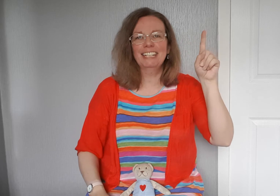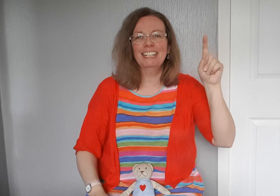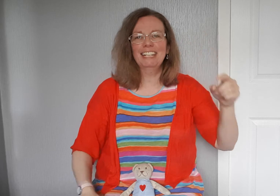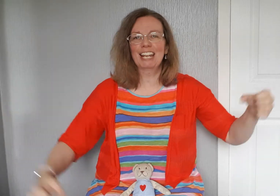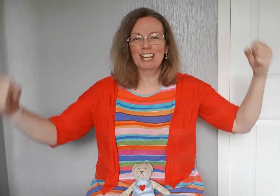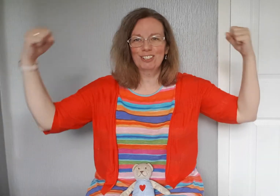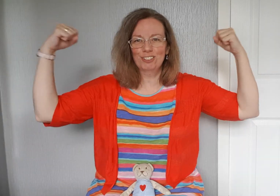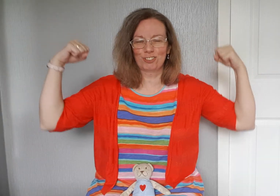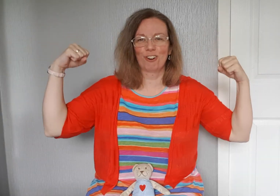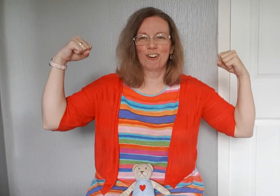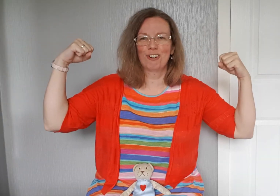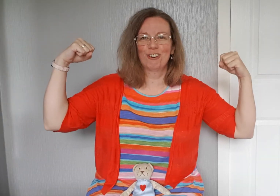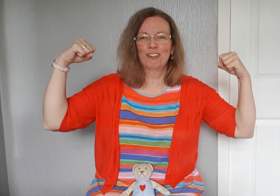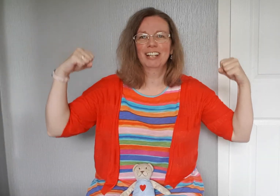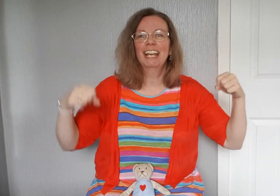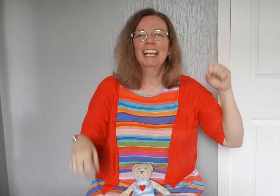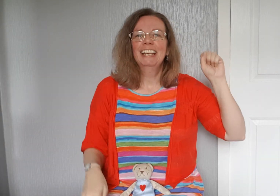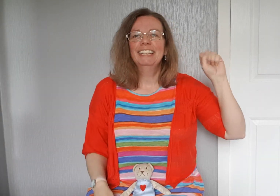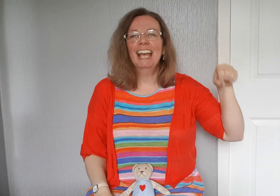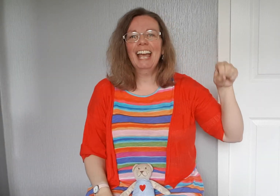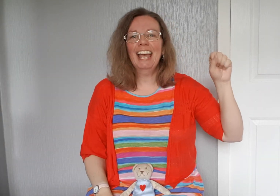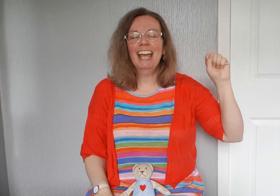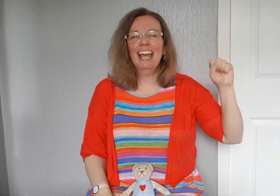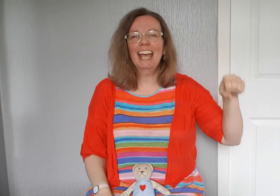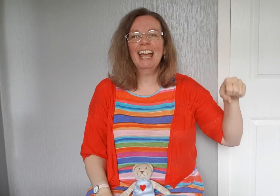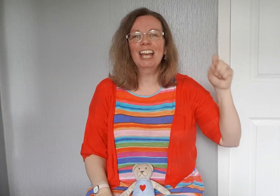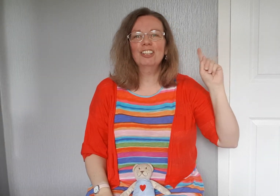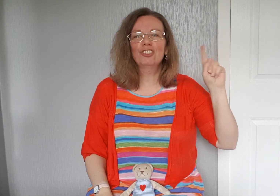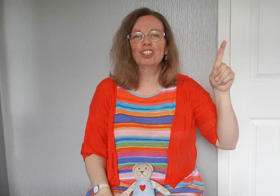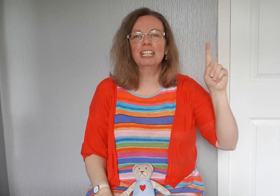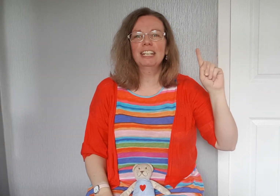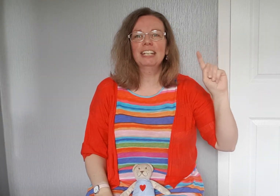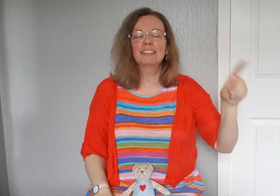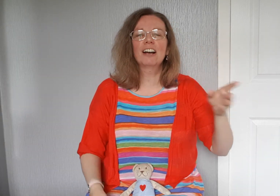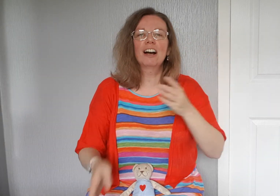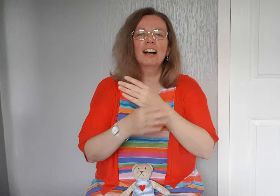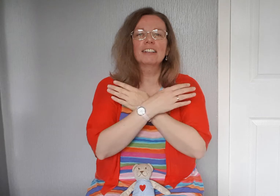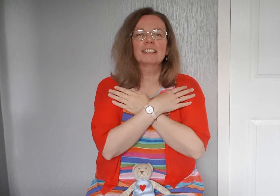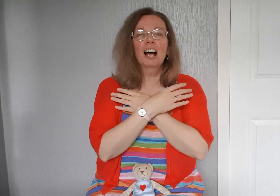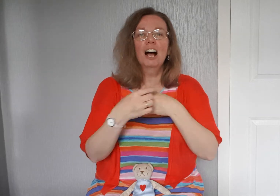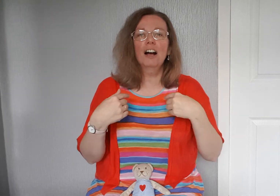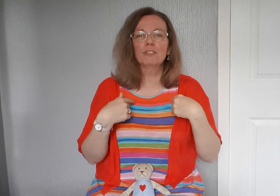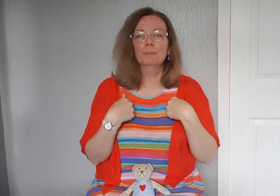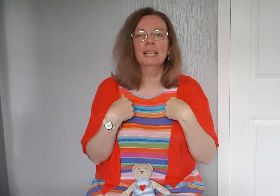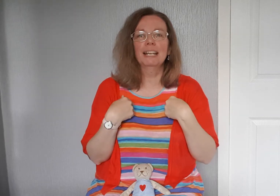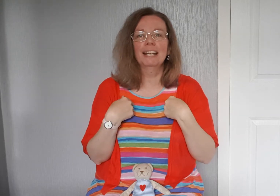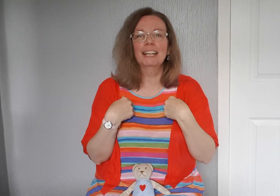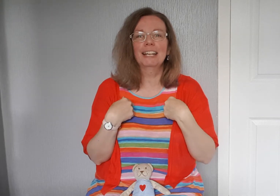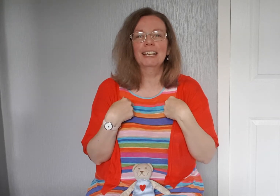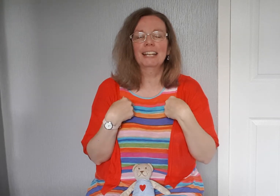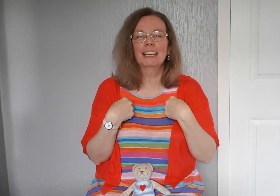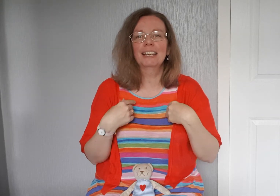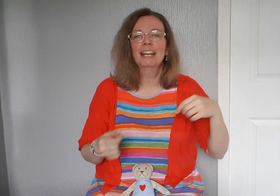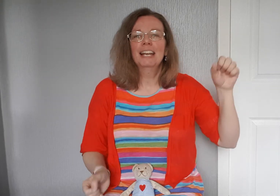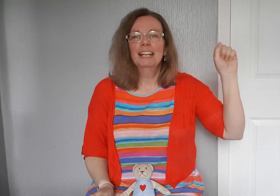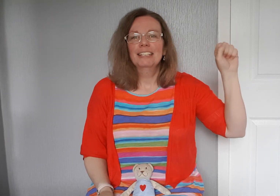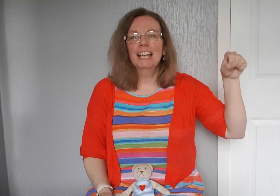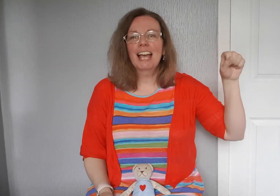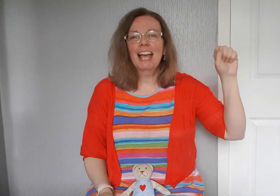is strong. Yes, Jesus loves me. Yes,